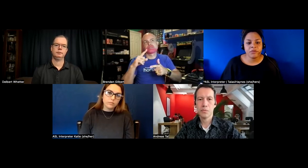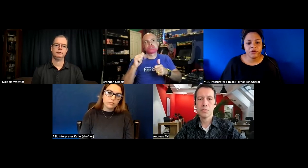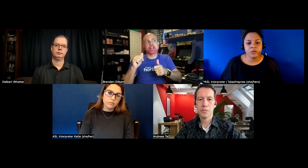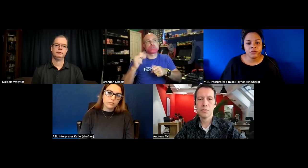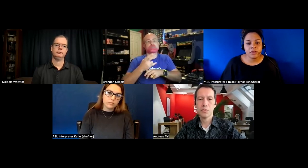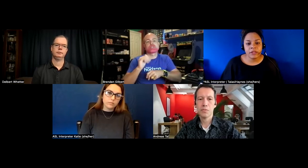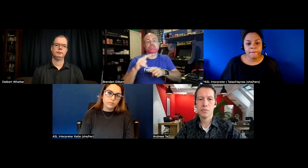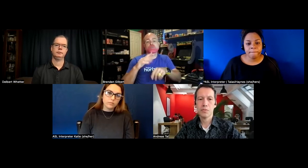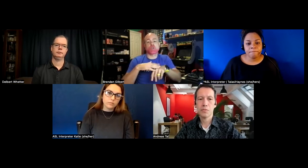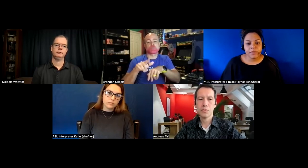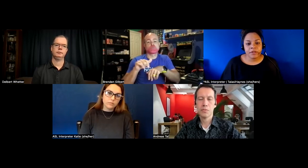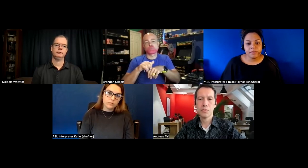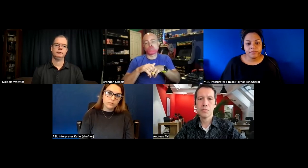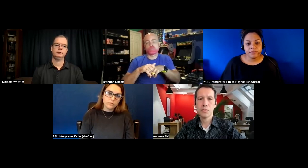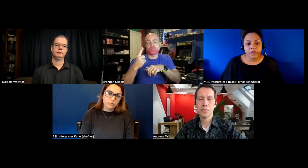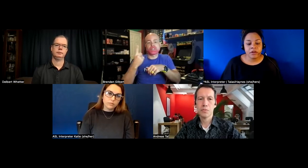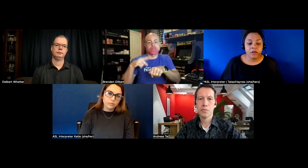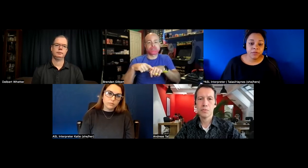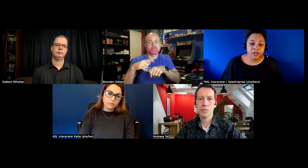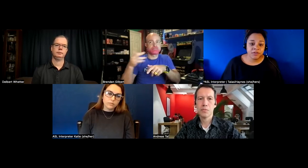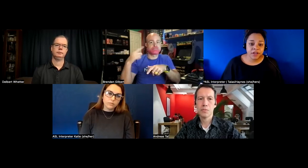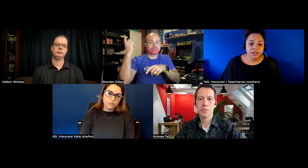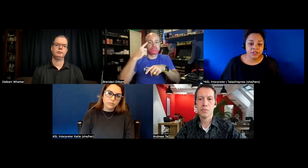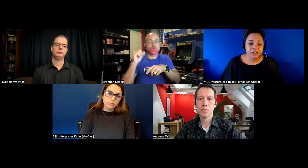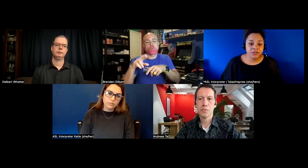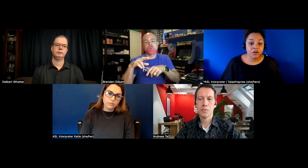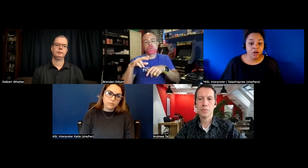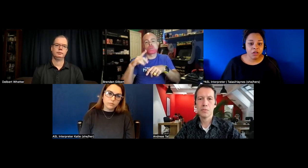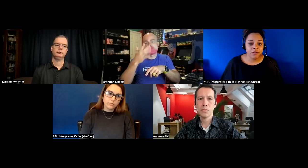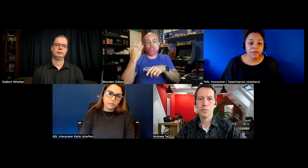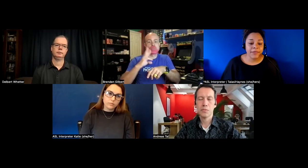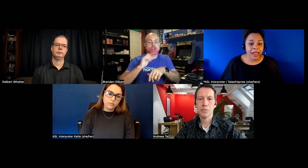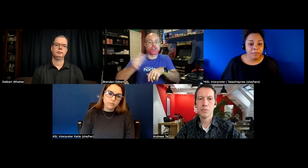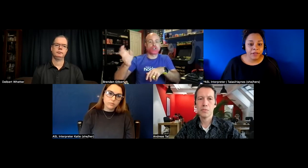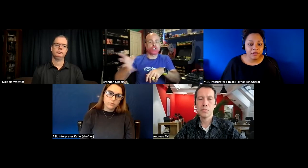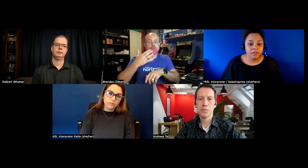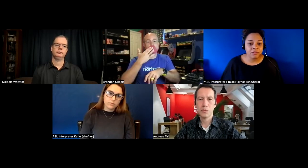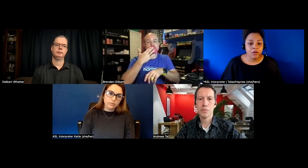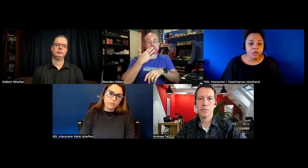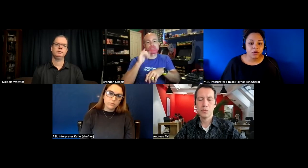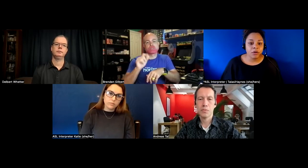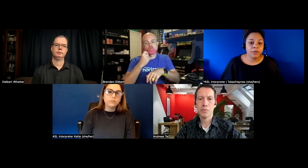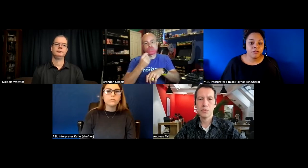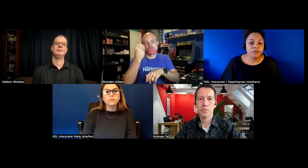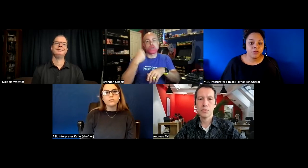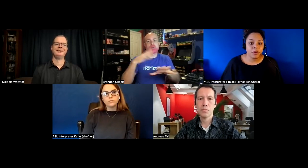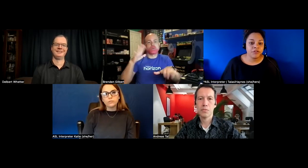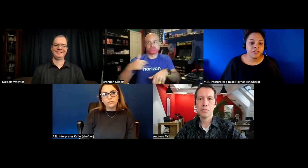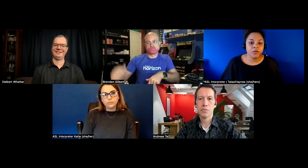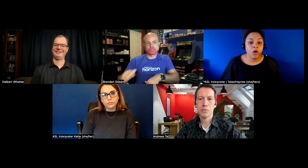really cool um and also i can use that to to call if something happens or maybe there's an emergency the water